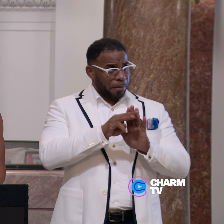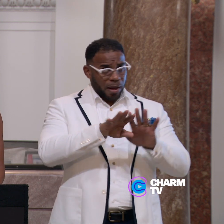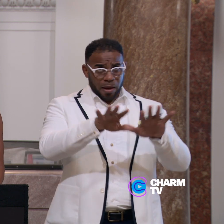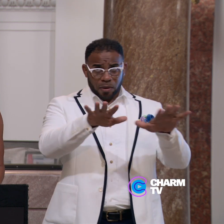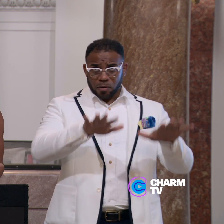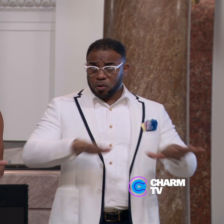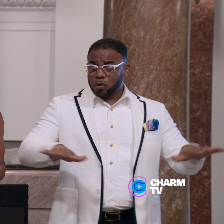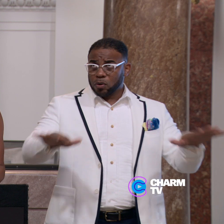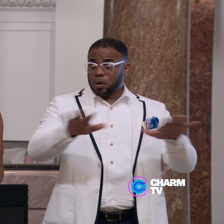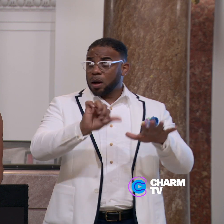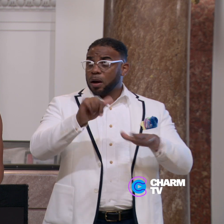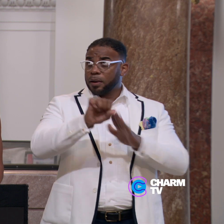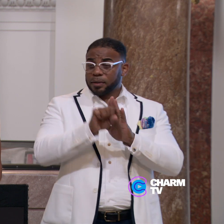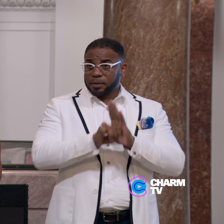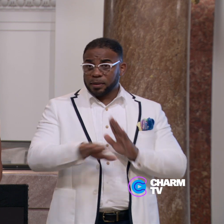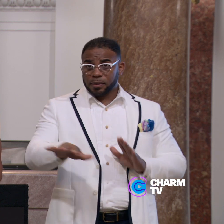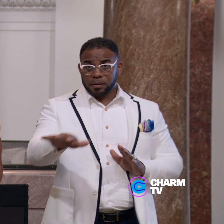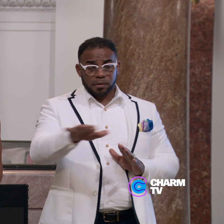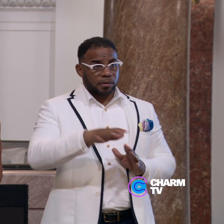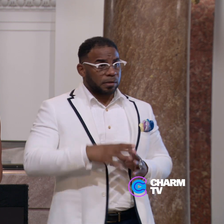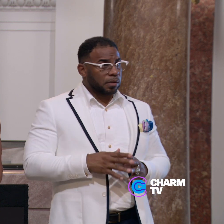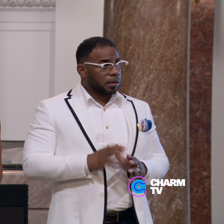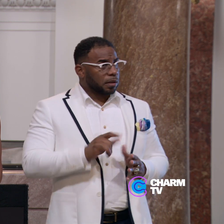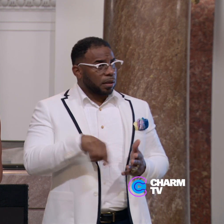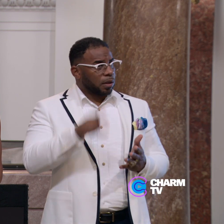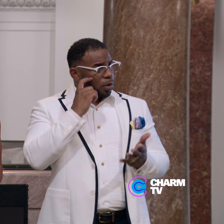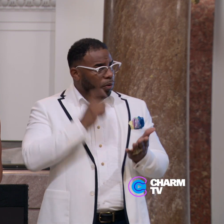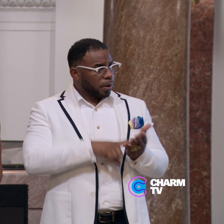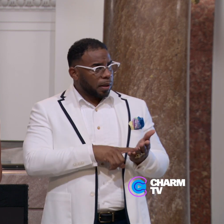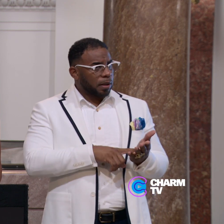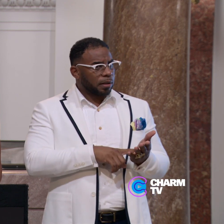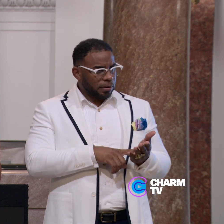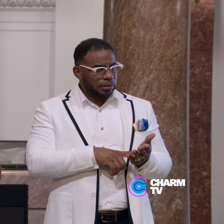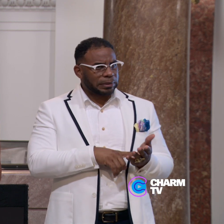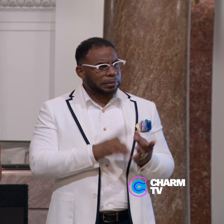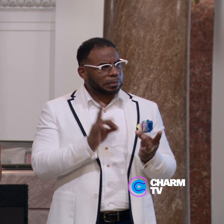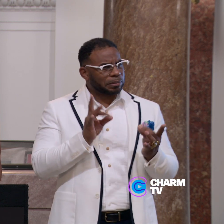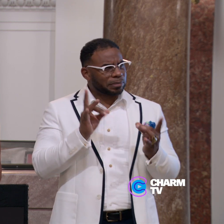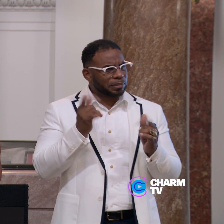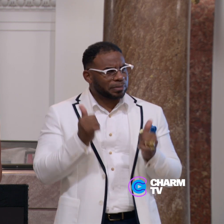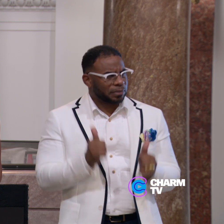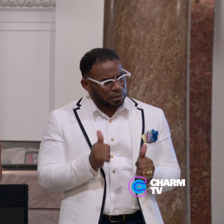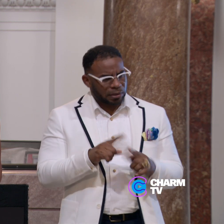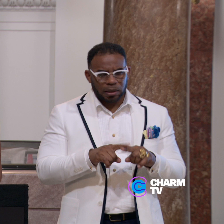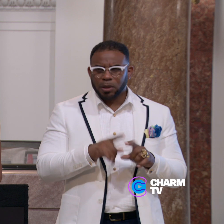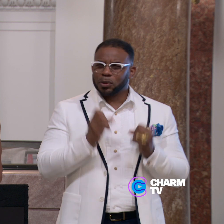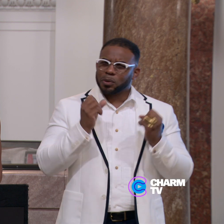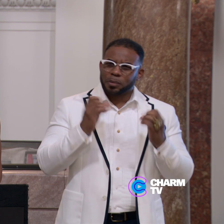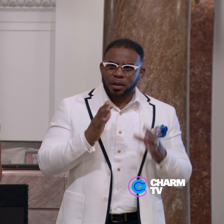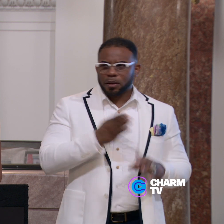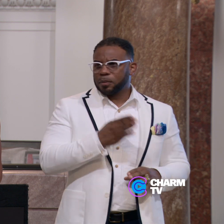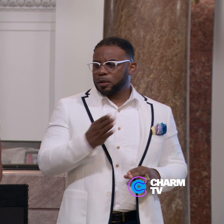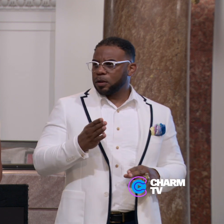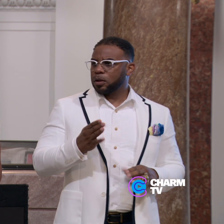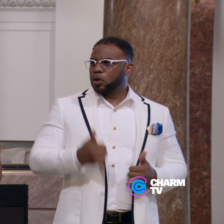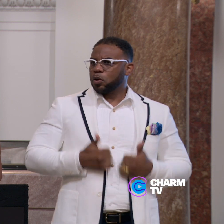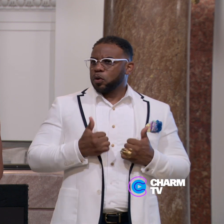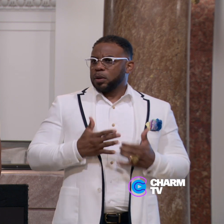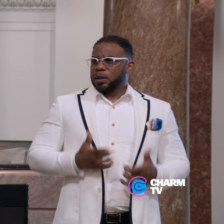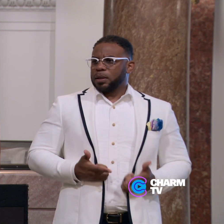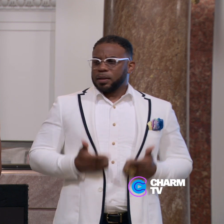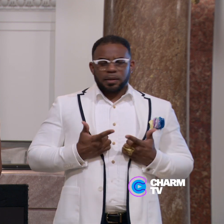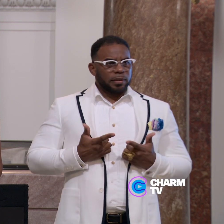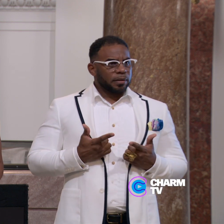across other states. They recognize the dire condition under which too many of Baltimore's residents